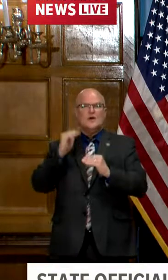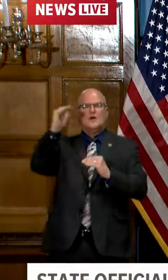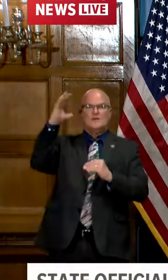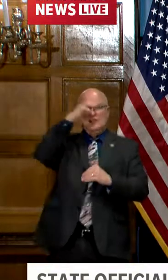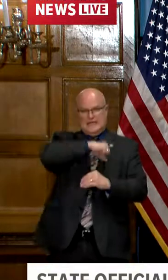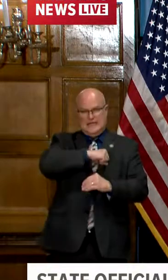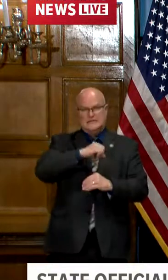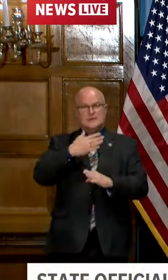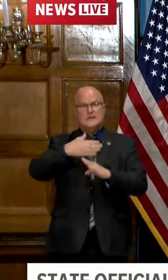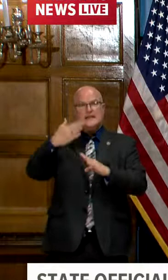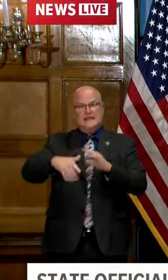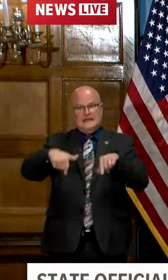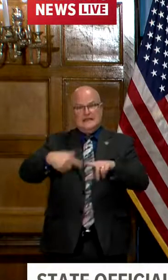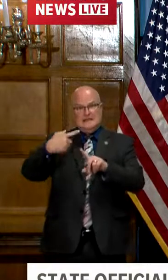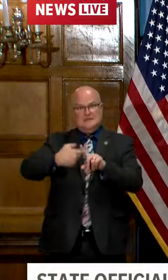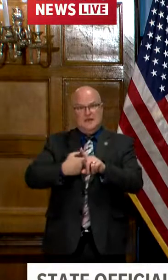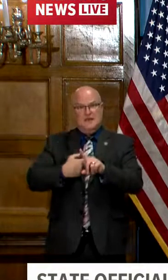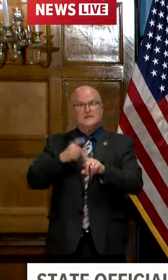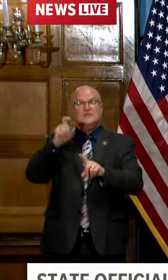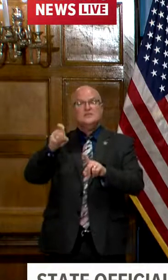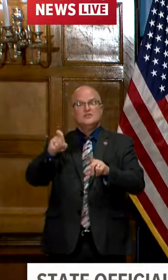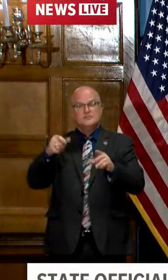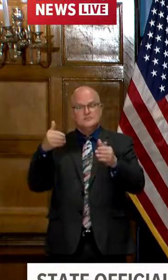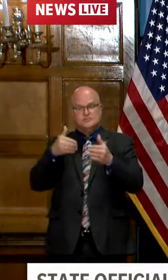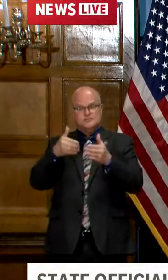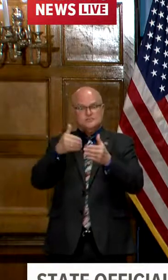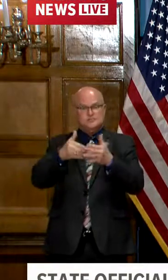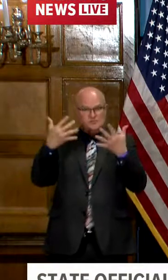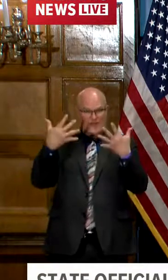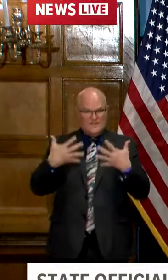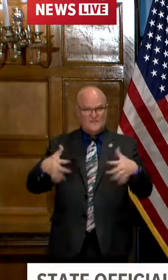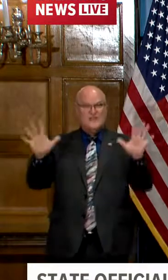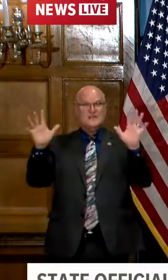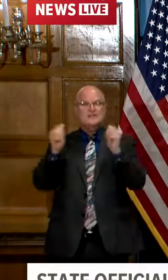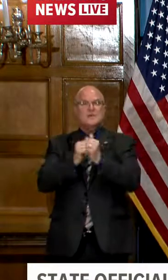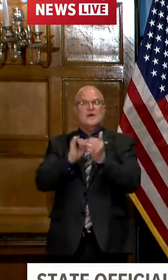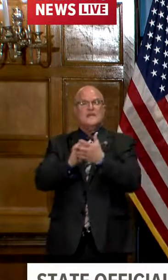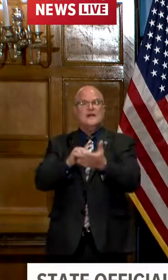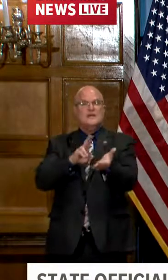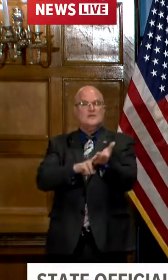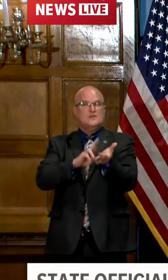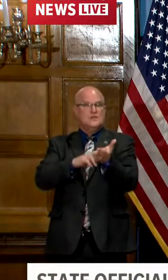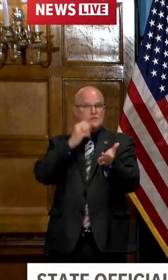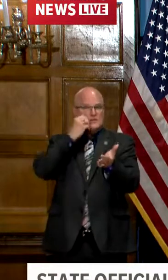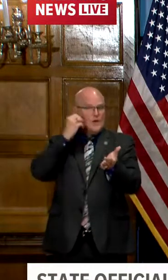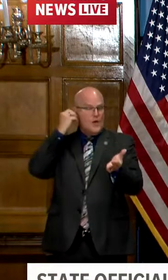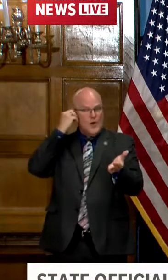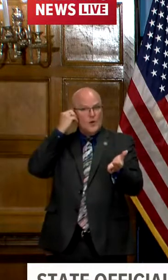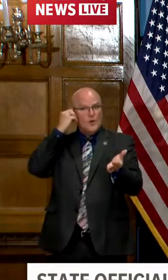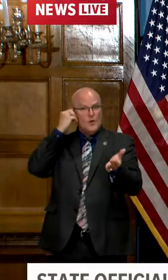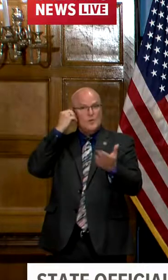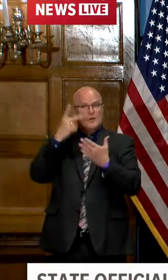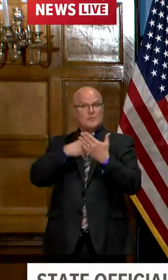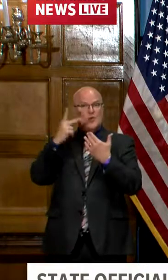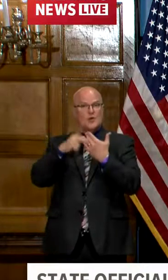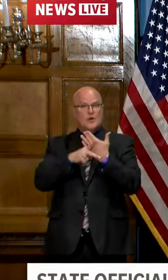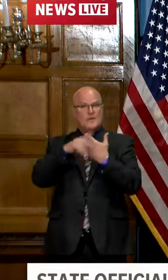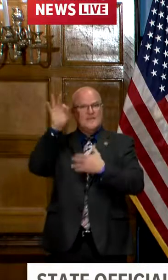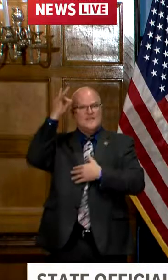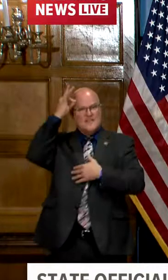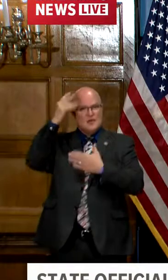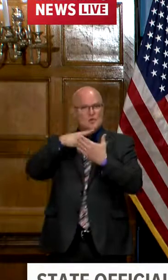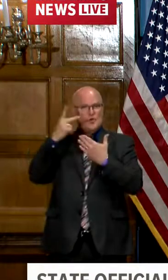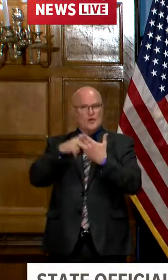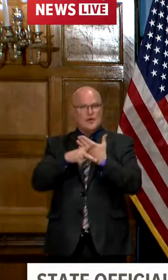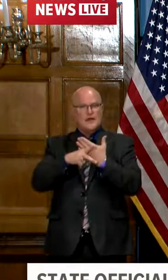by the end of this month we should be pretty close to being done with that that long-term care facility uh program the federal program